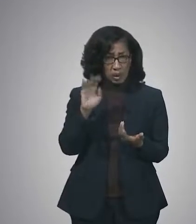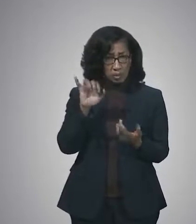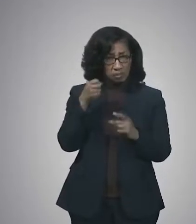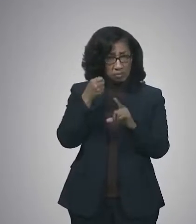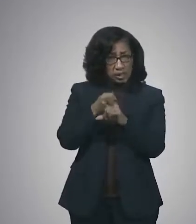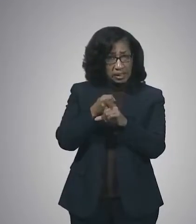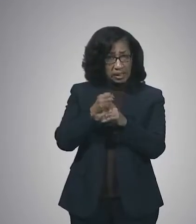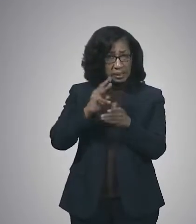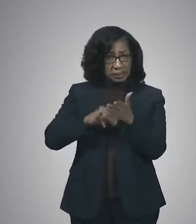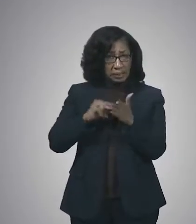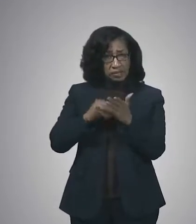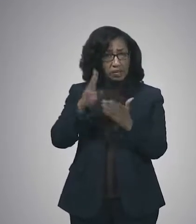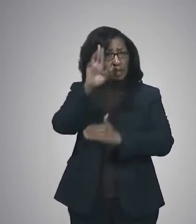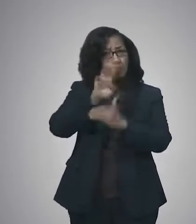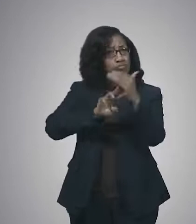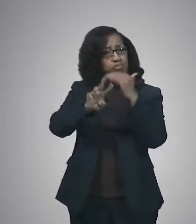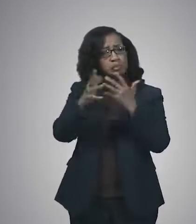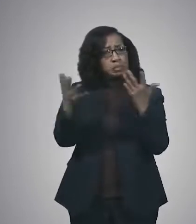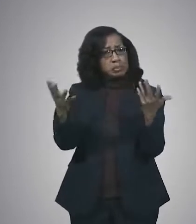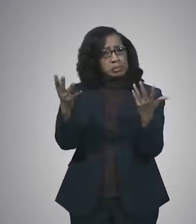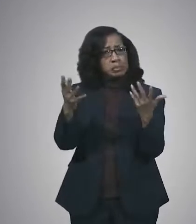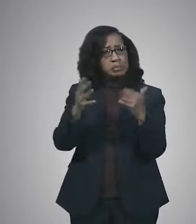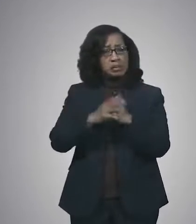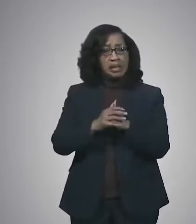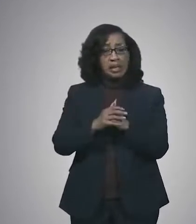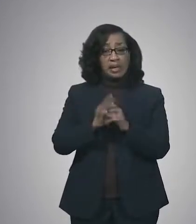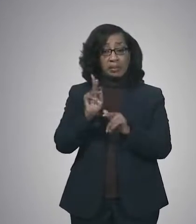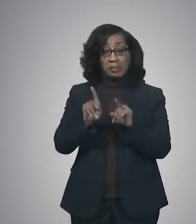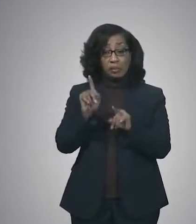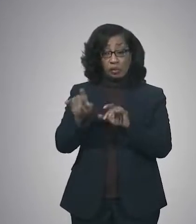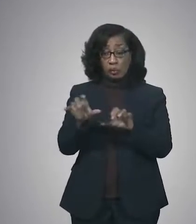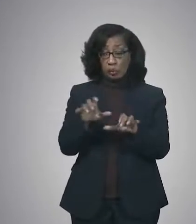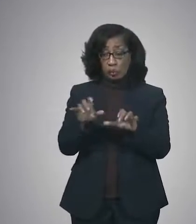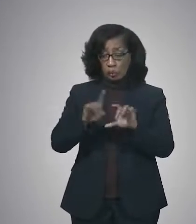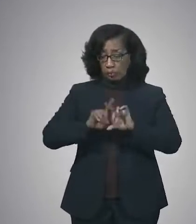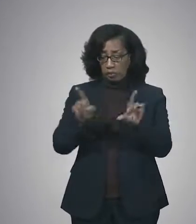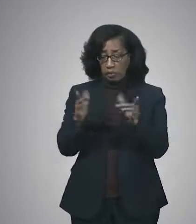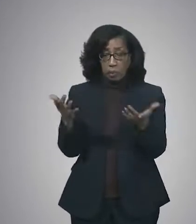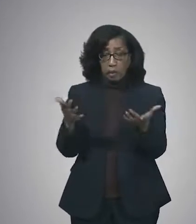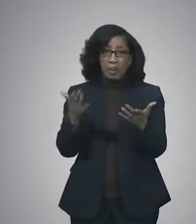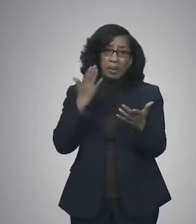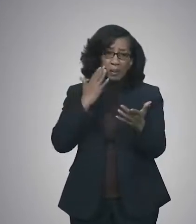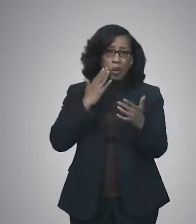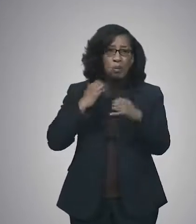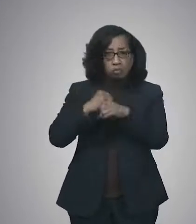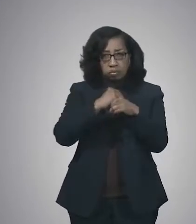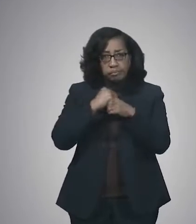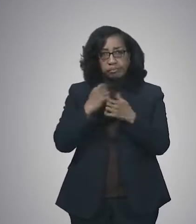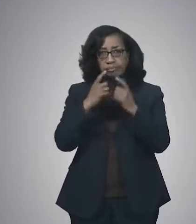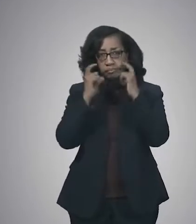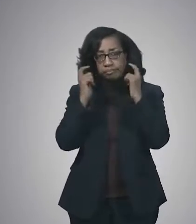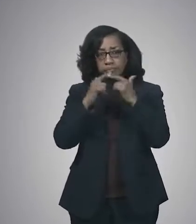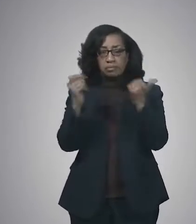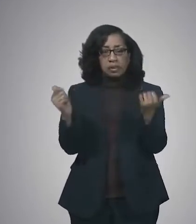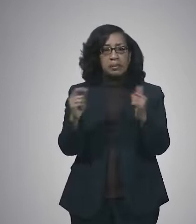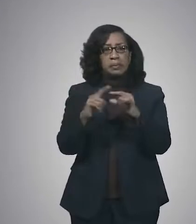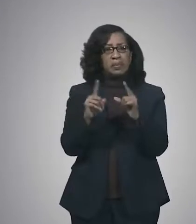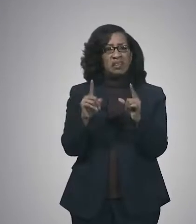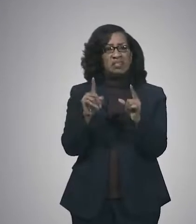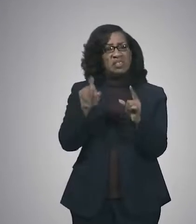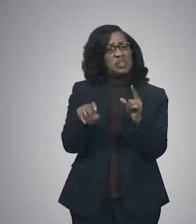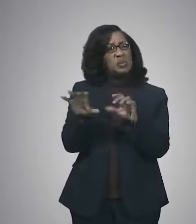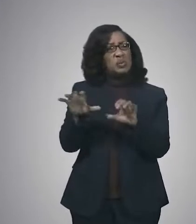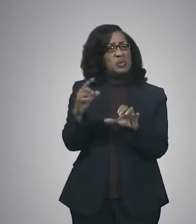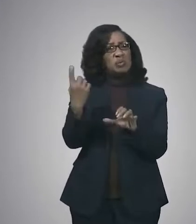and if there's anything different that people should do when it does hit, other than the protections they've already been taking for